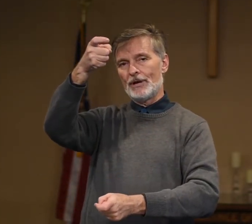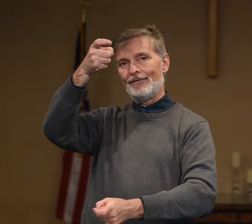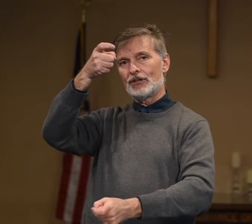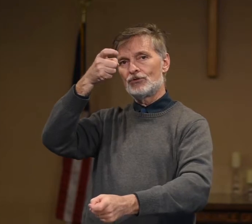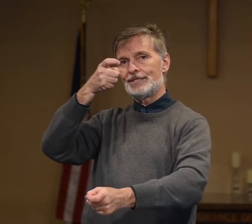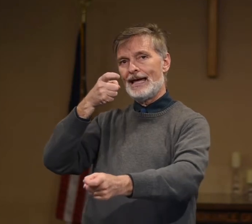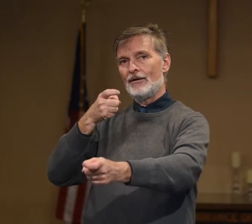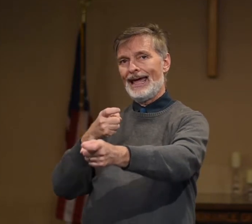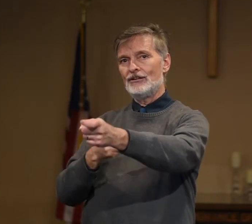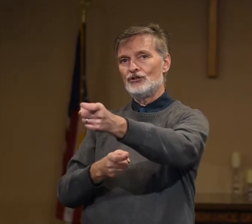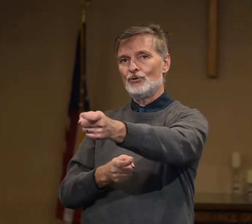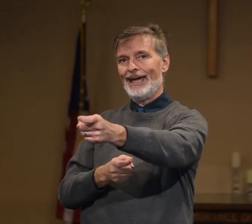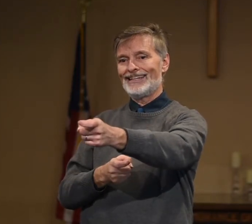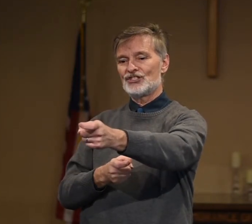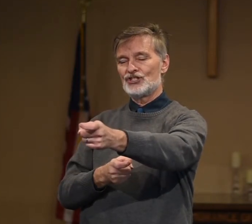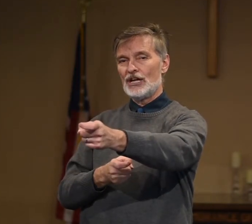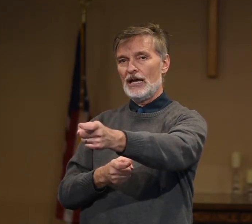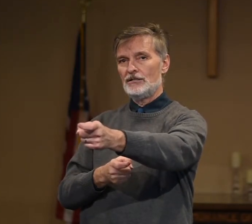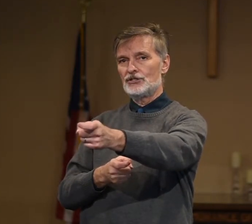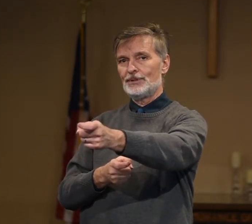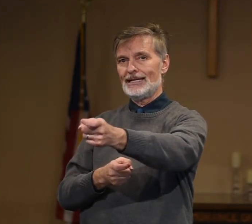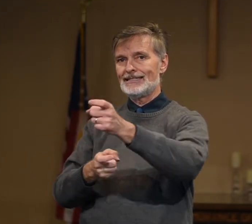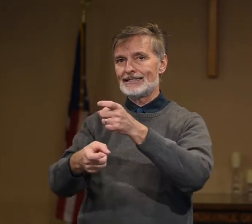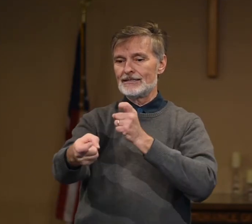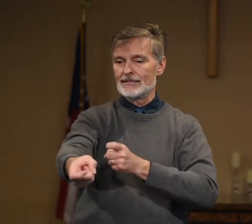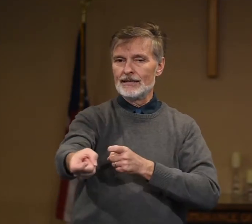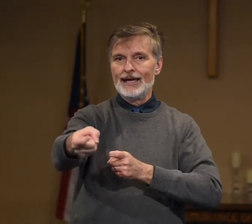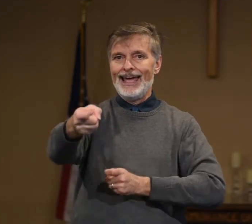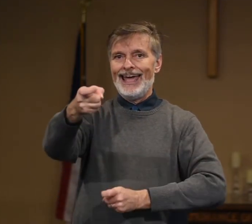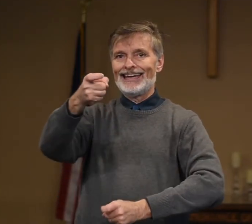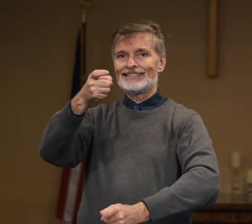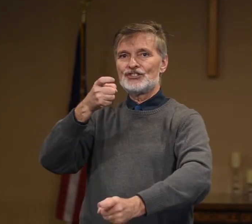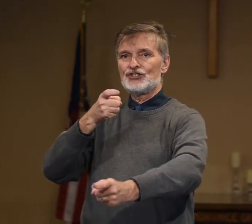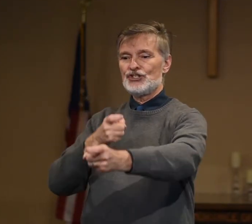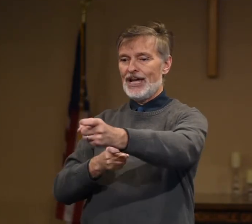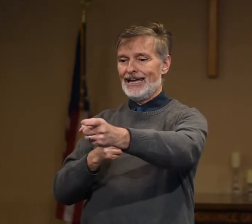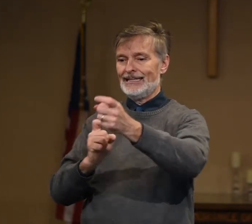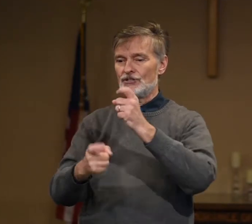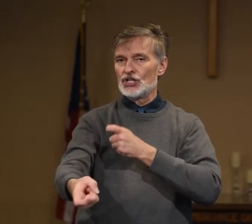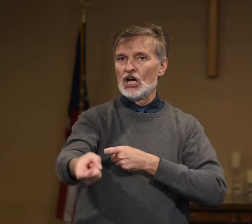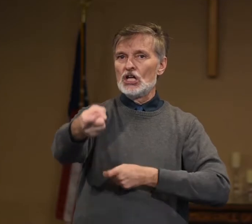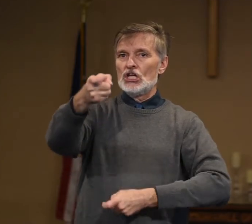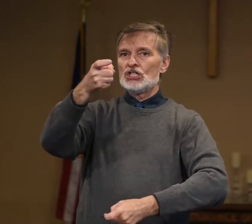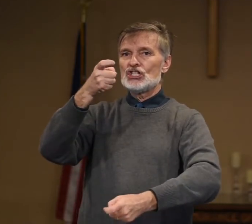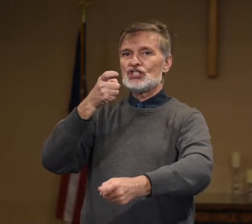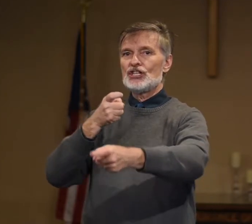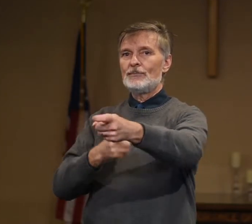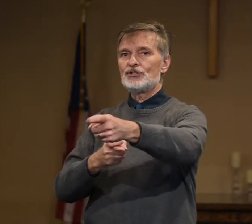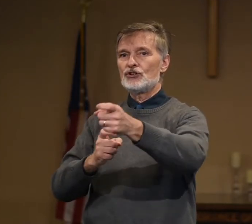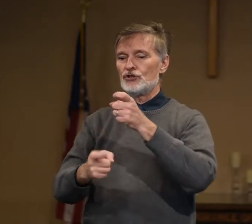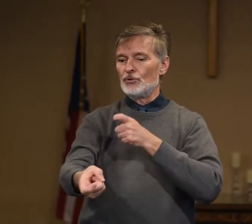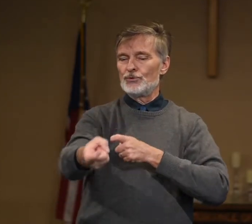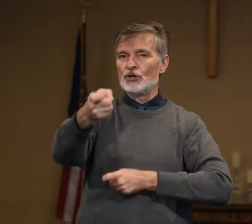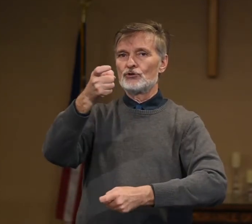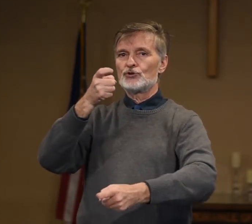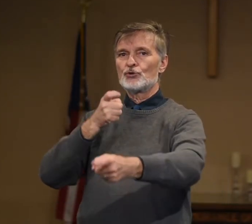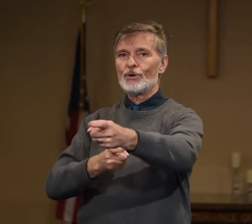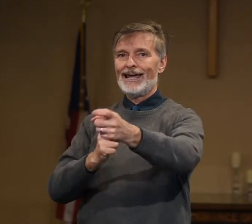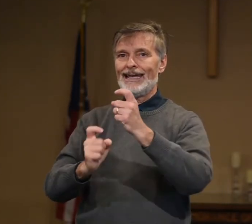Your left goes down. And you exchange places. Exchange. Substitute. Trade.